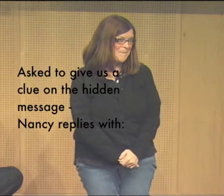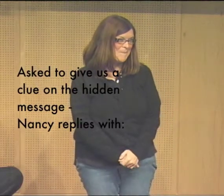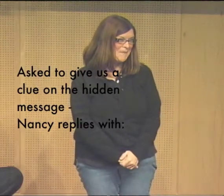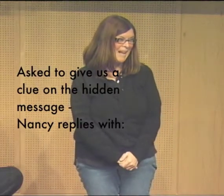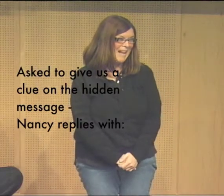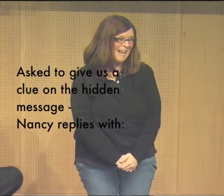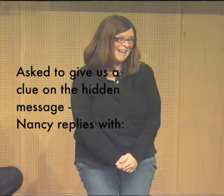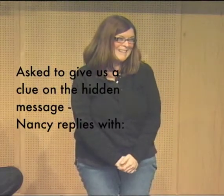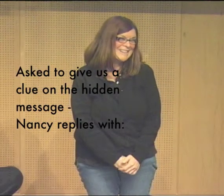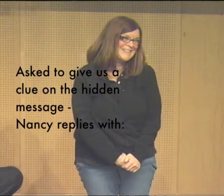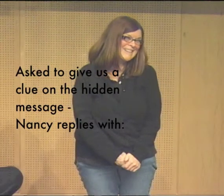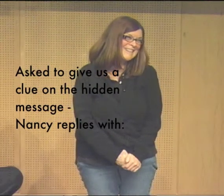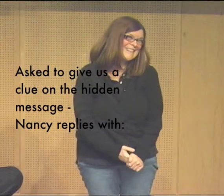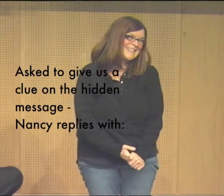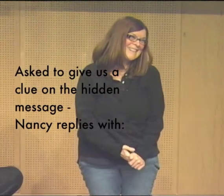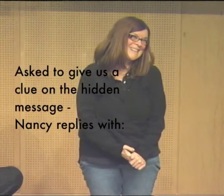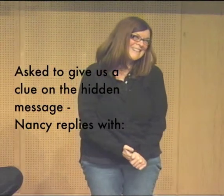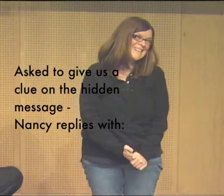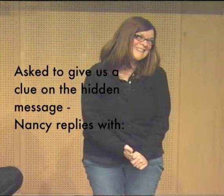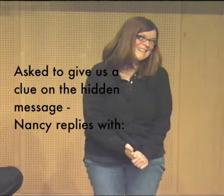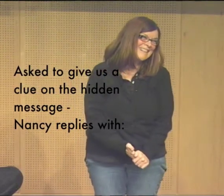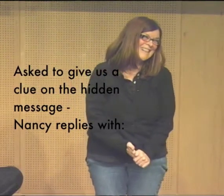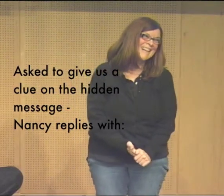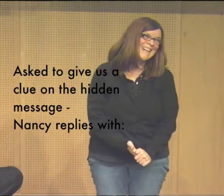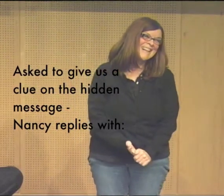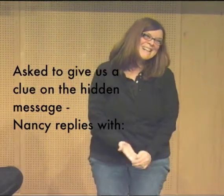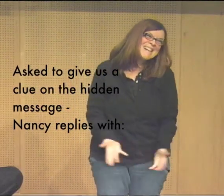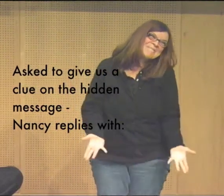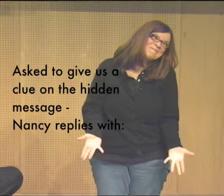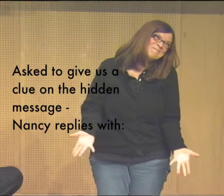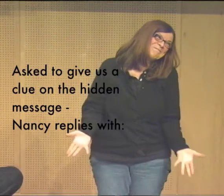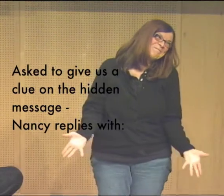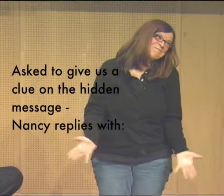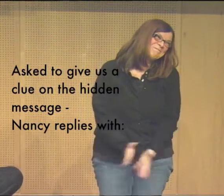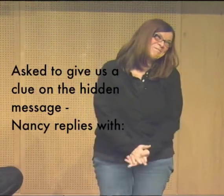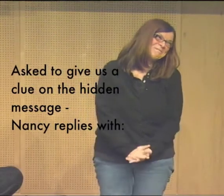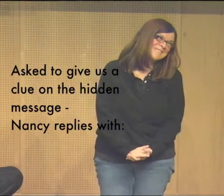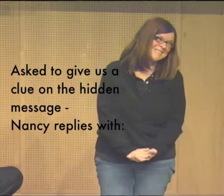Tell us what the hidden message is. You've got to tell us. Where is it? I can't see it. You won't?